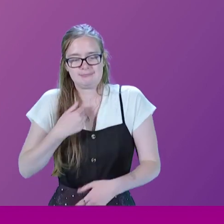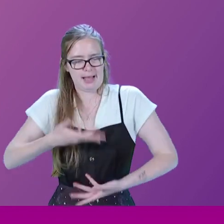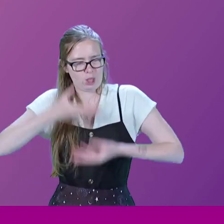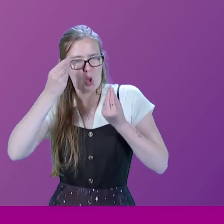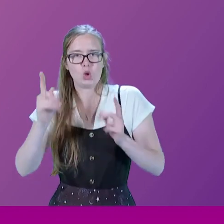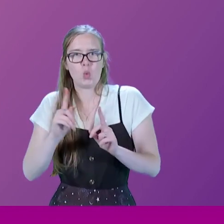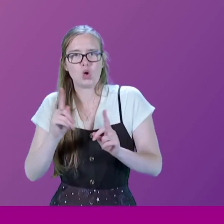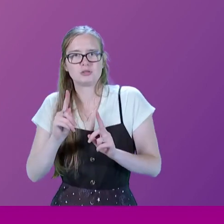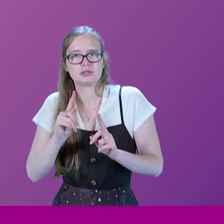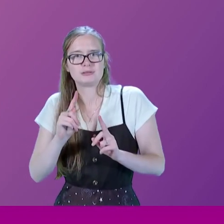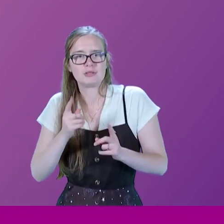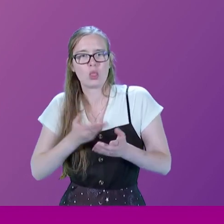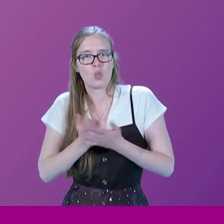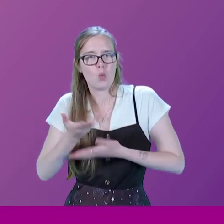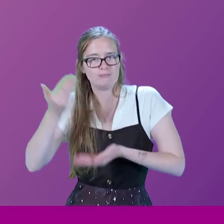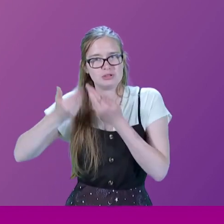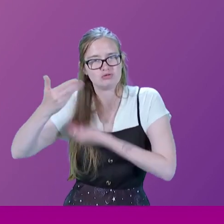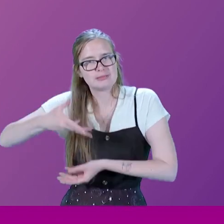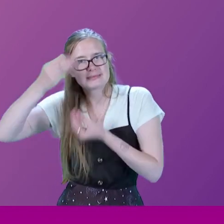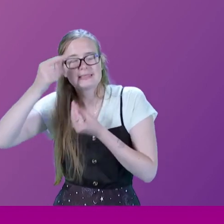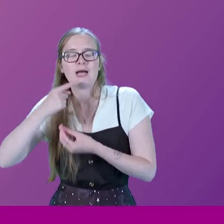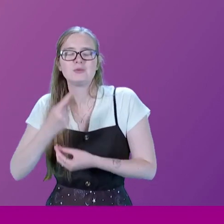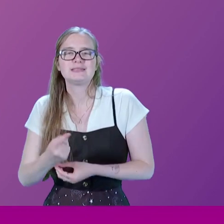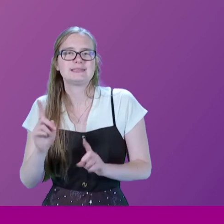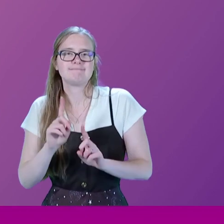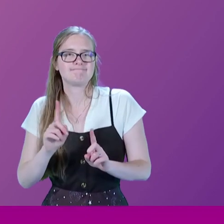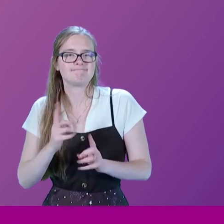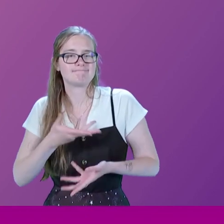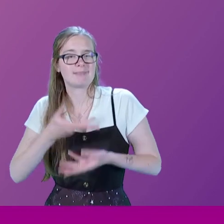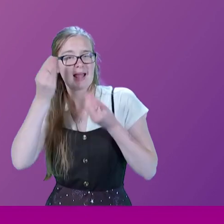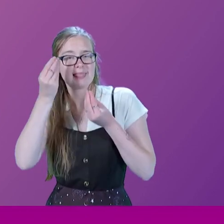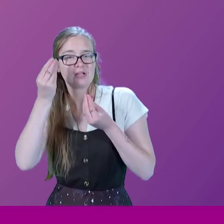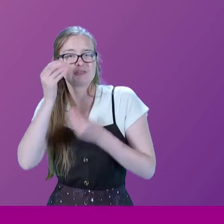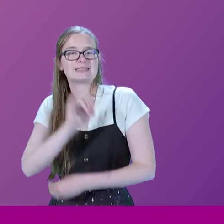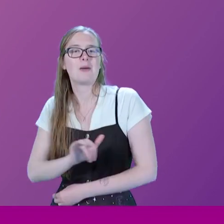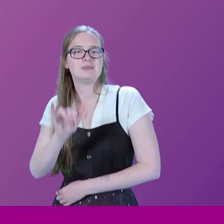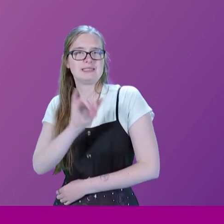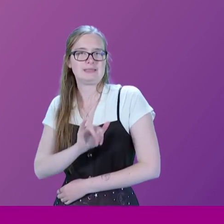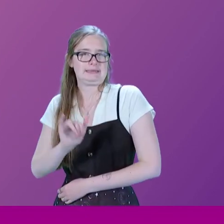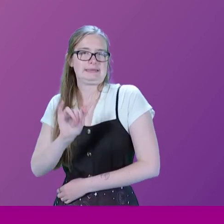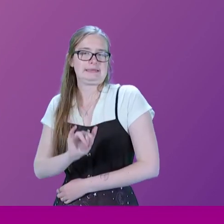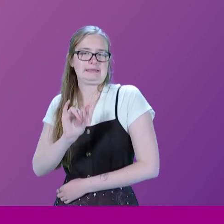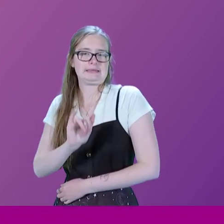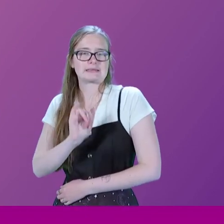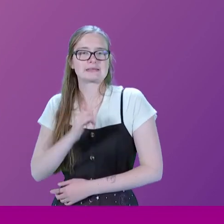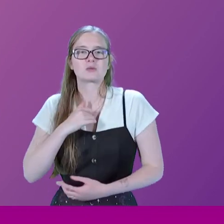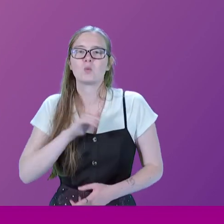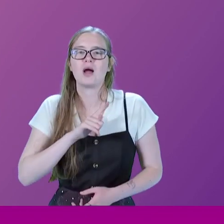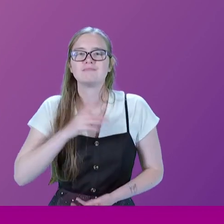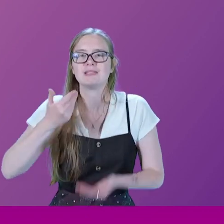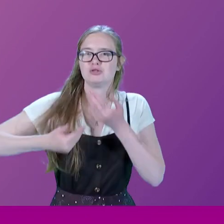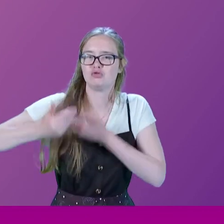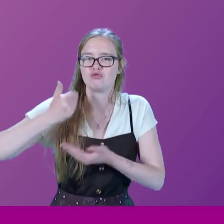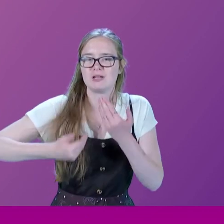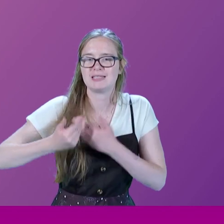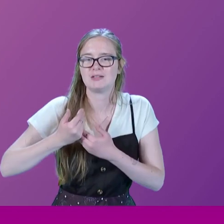learning history at Cambridge, I would say I learned skepticism because the historian or